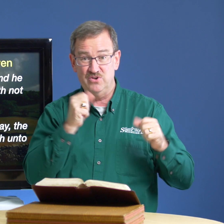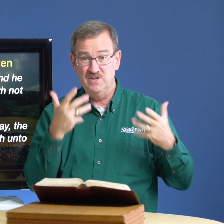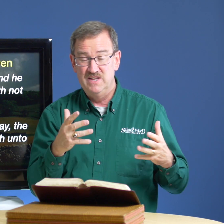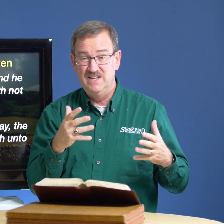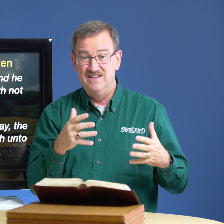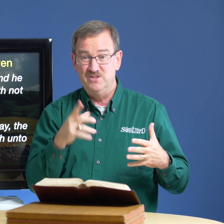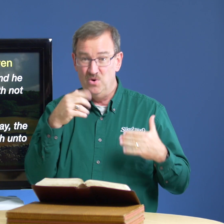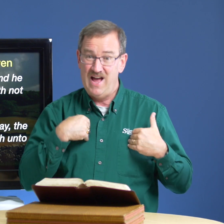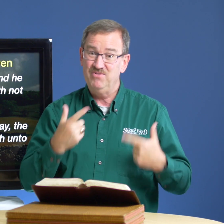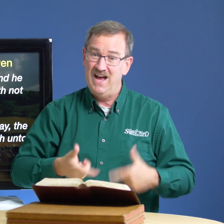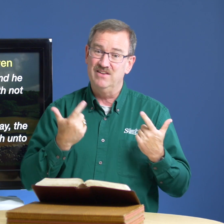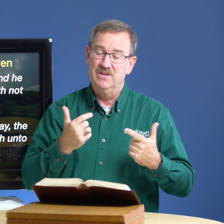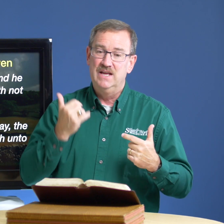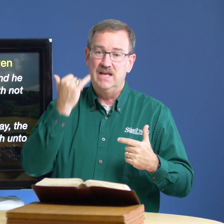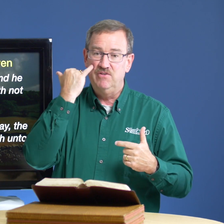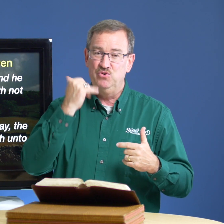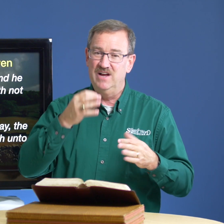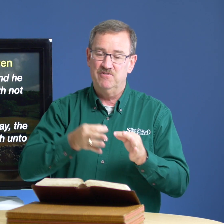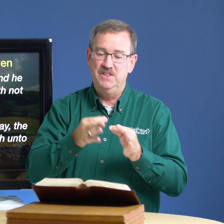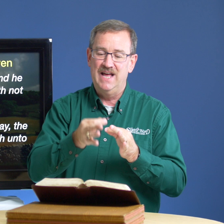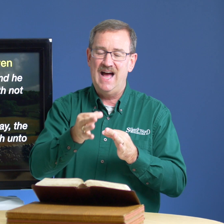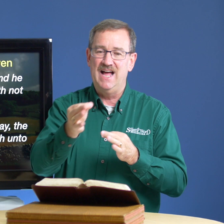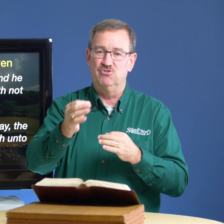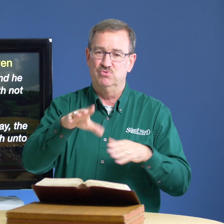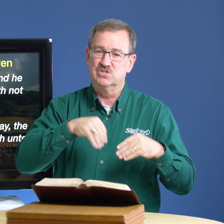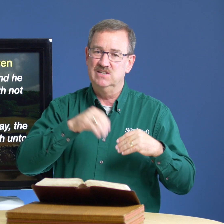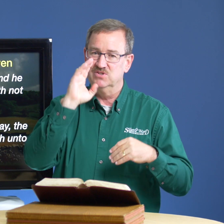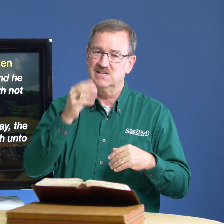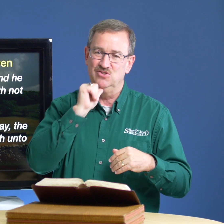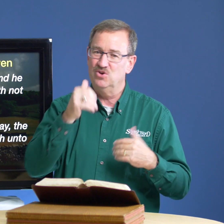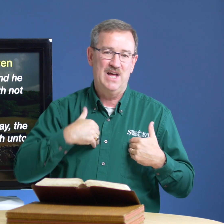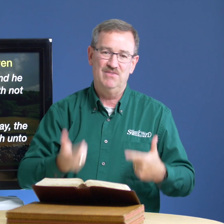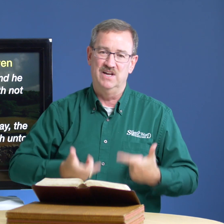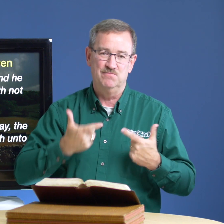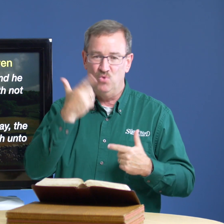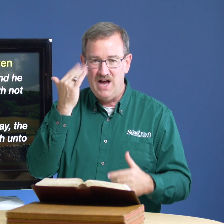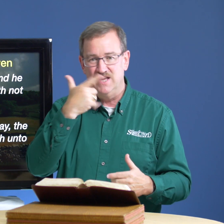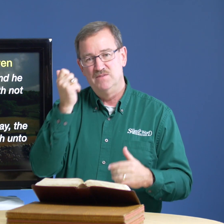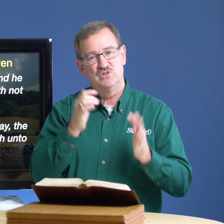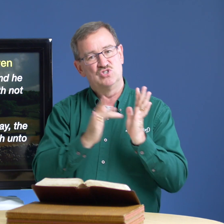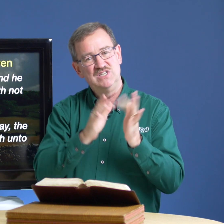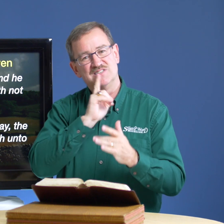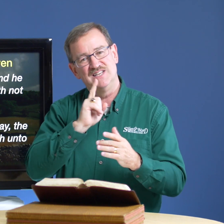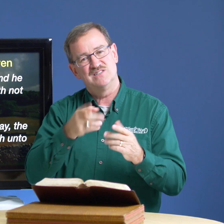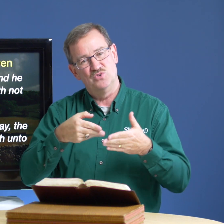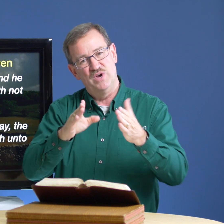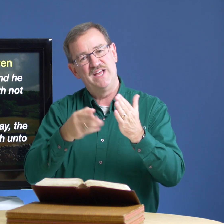you have life if you have not received the son you don't have life why because jesus is the way